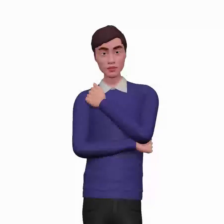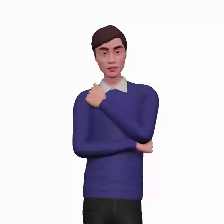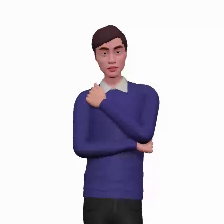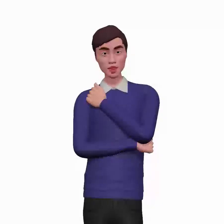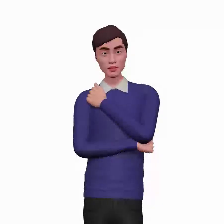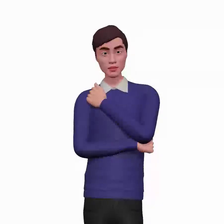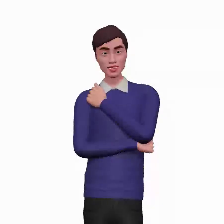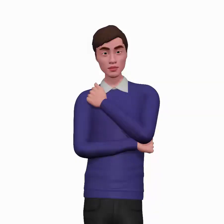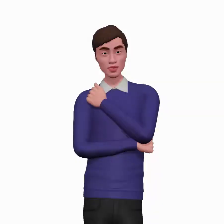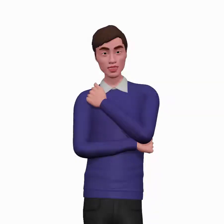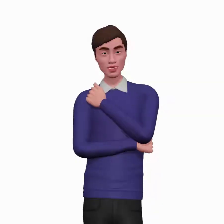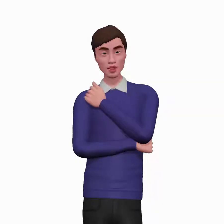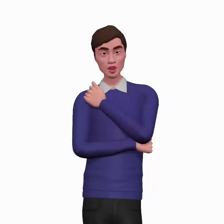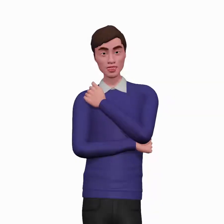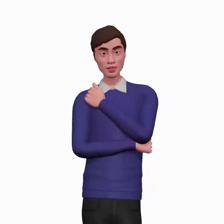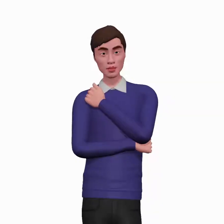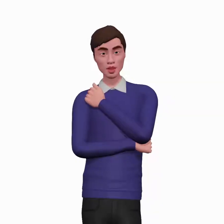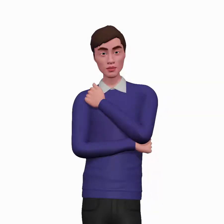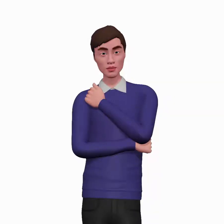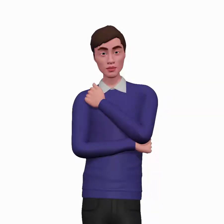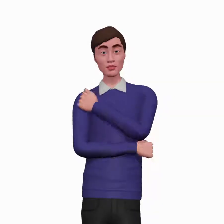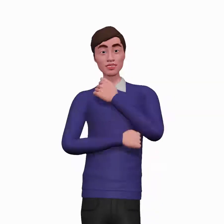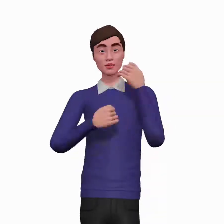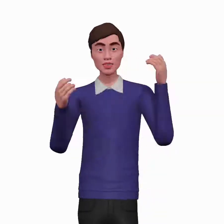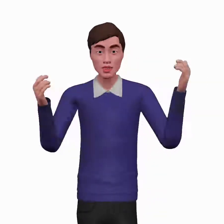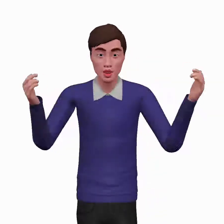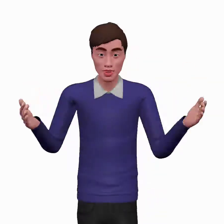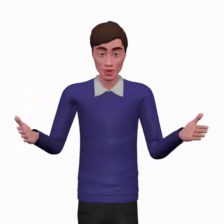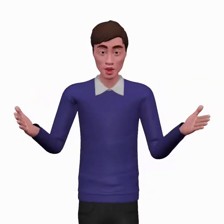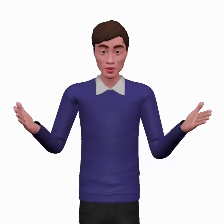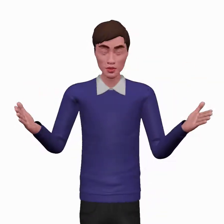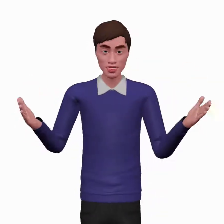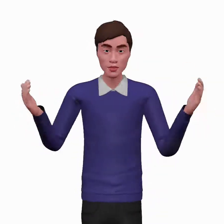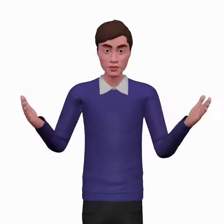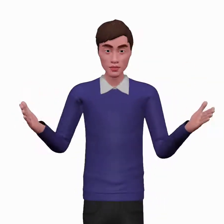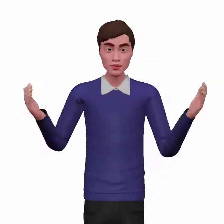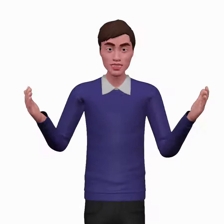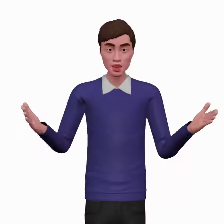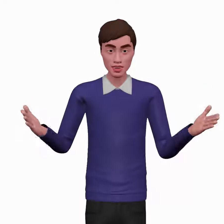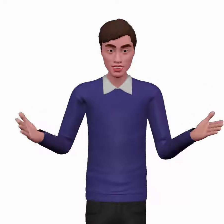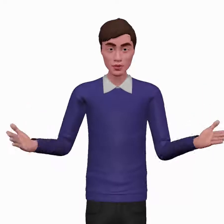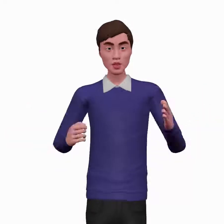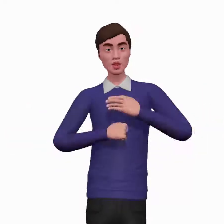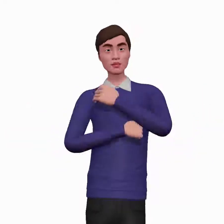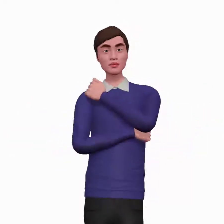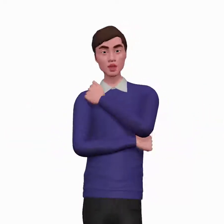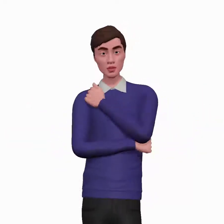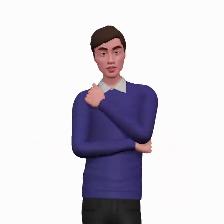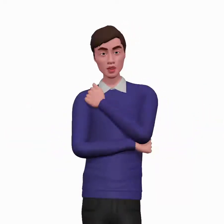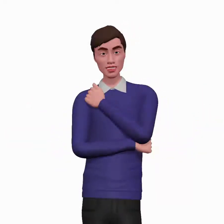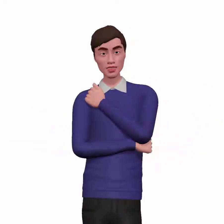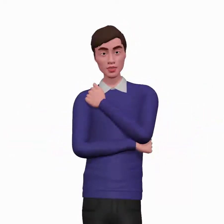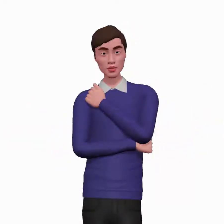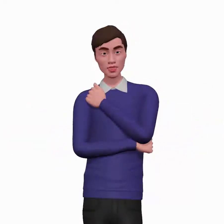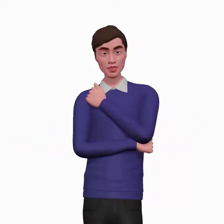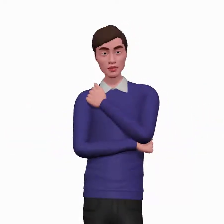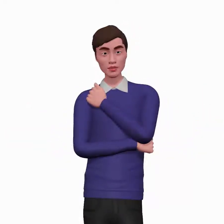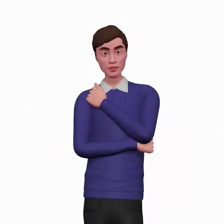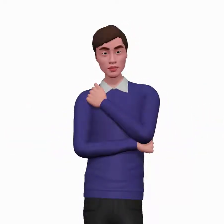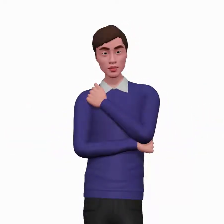Next question is very important. Cough is dry or productive? If patient says, he is having productive cough. Then